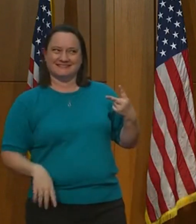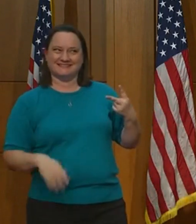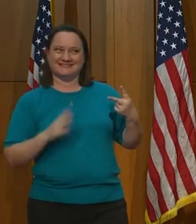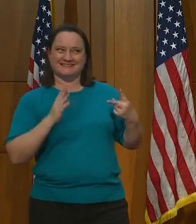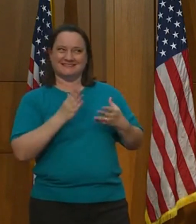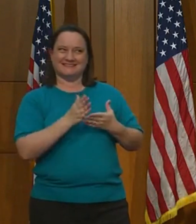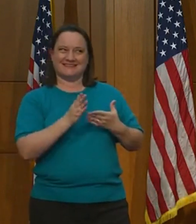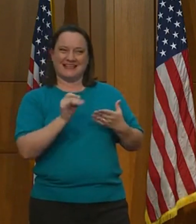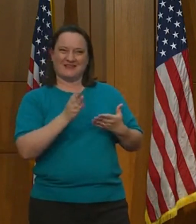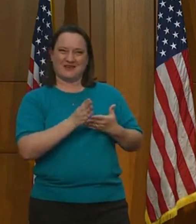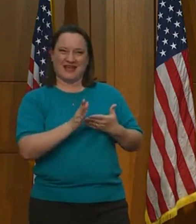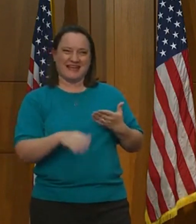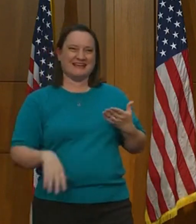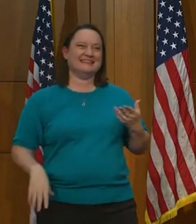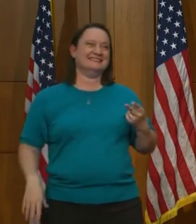all right.